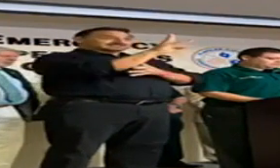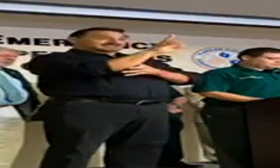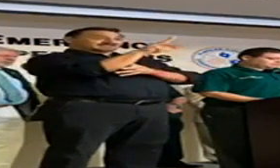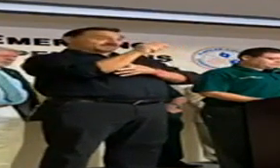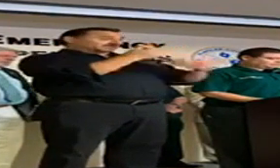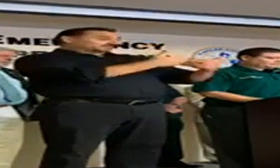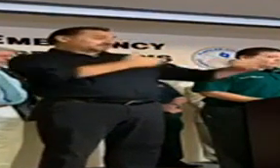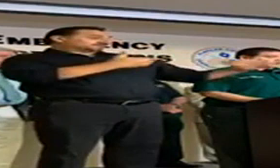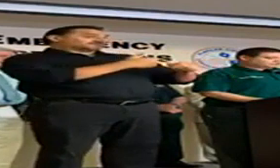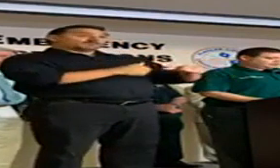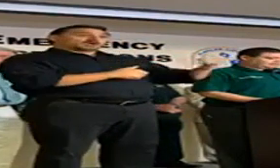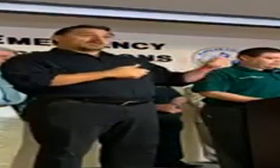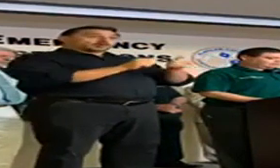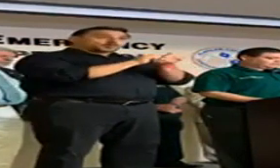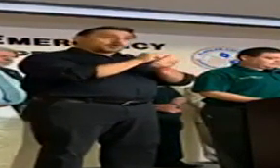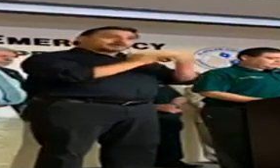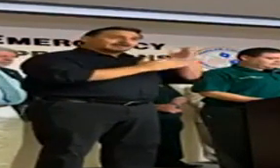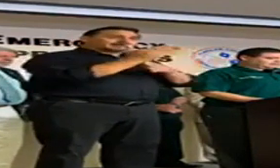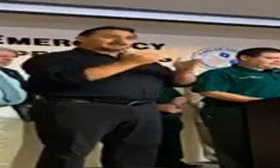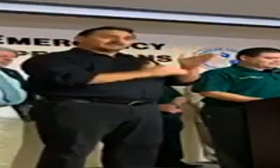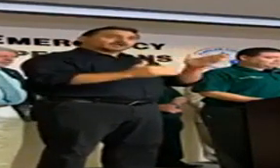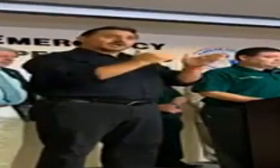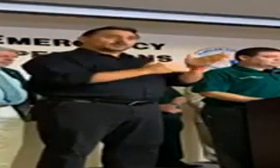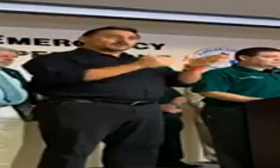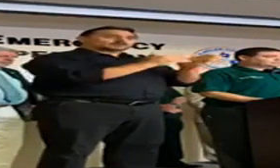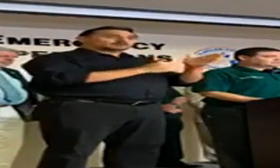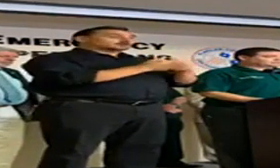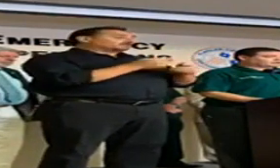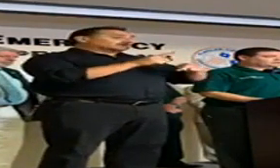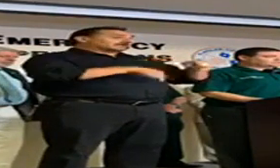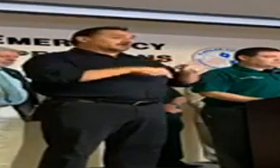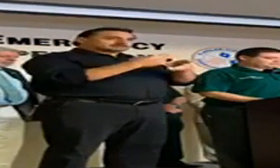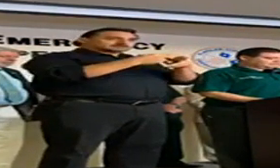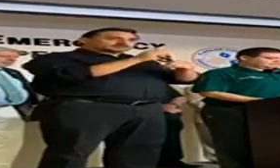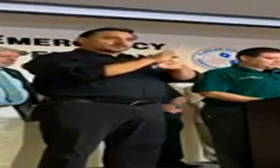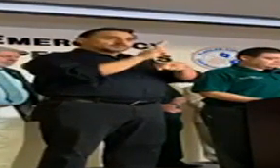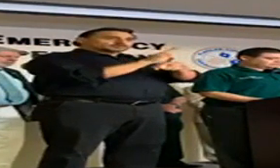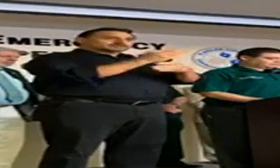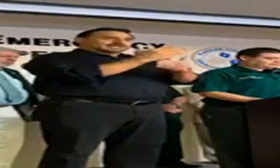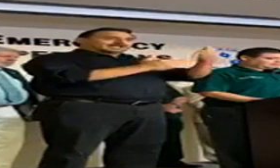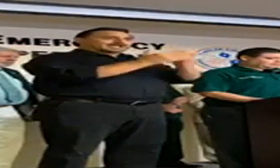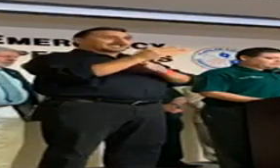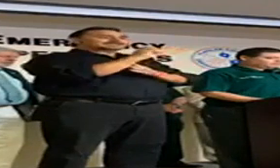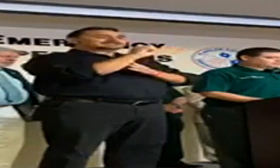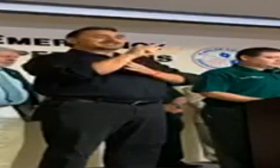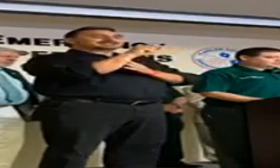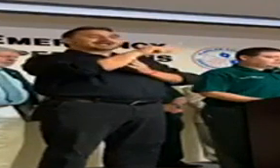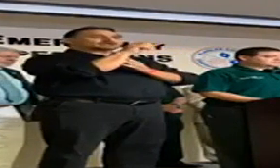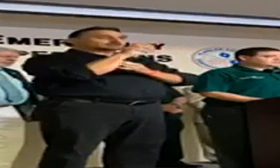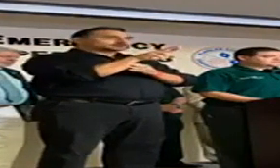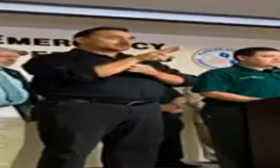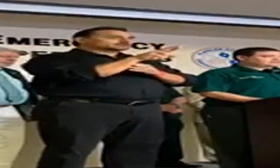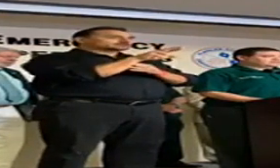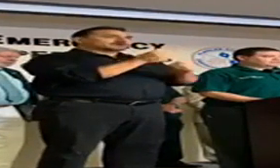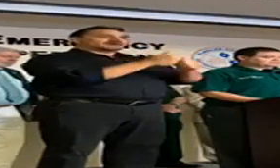from others. Wash your hands frequently, and if that is not feasible, temporarily use hand sanitizer. Avoid touching your